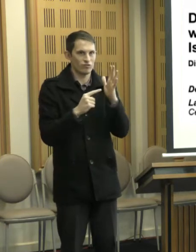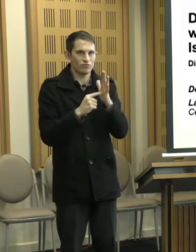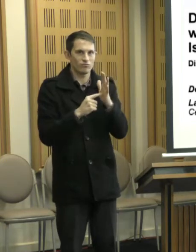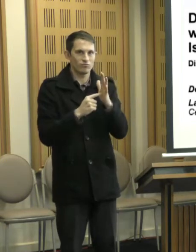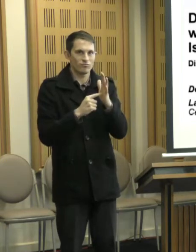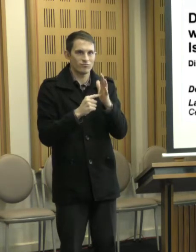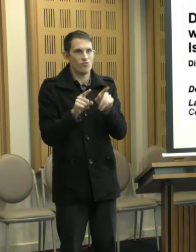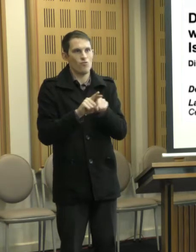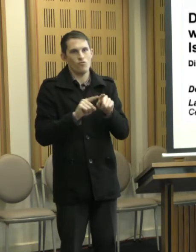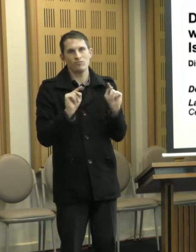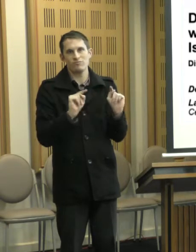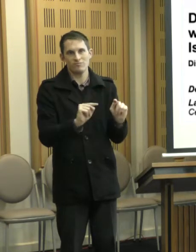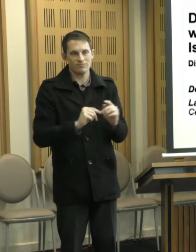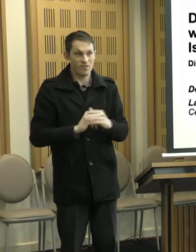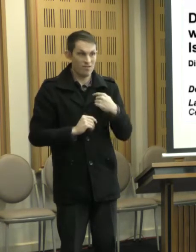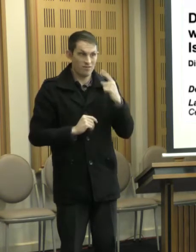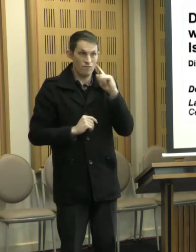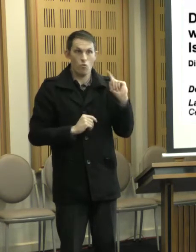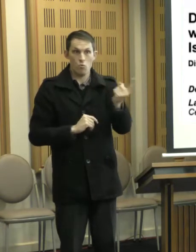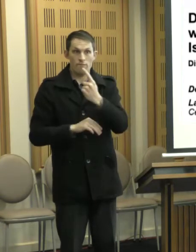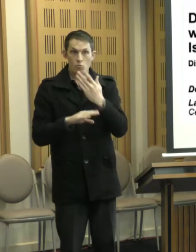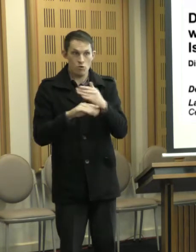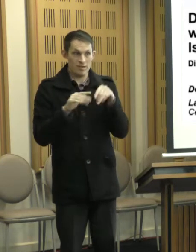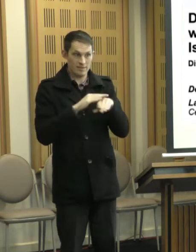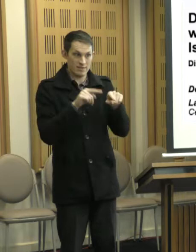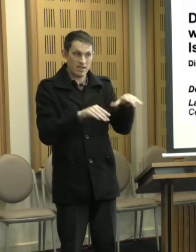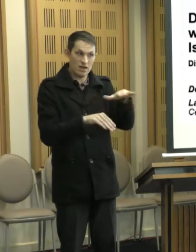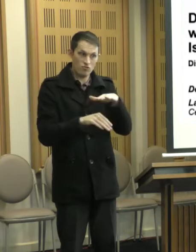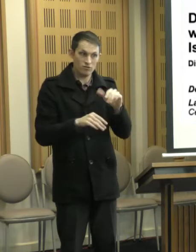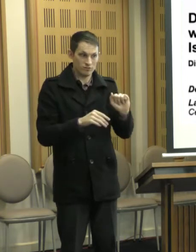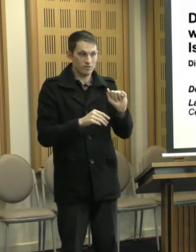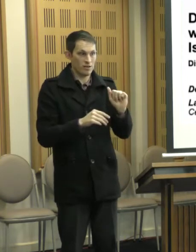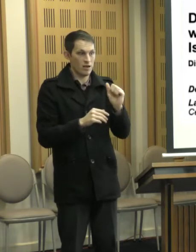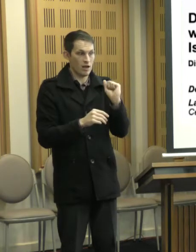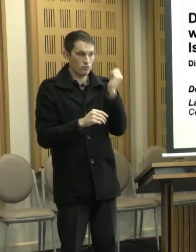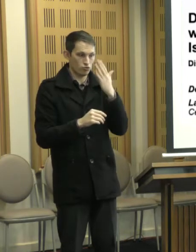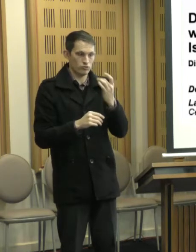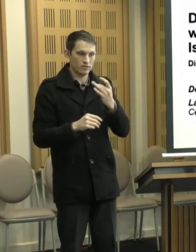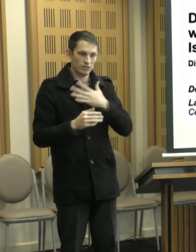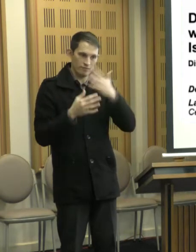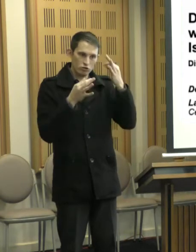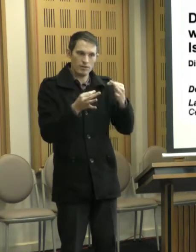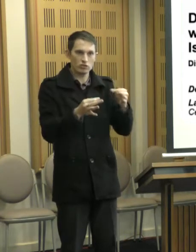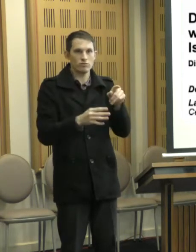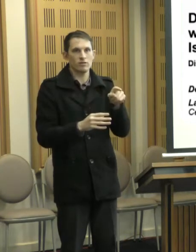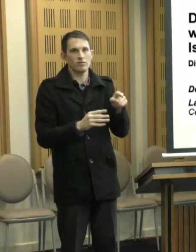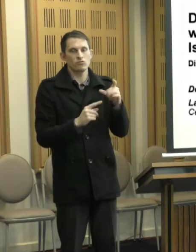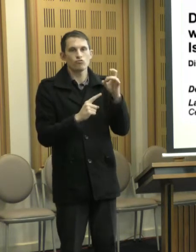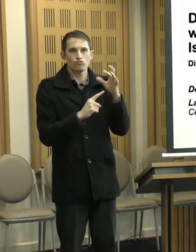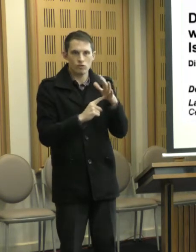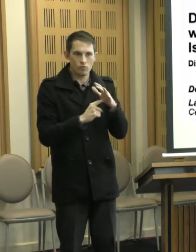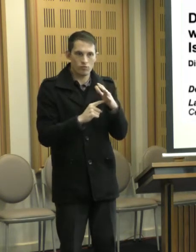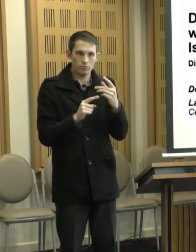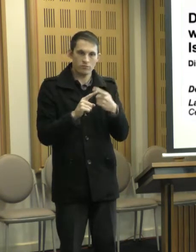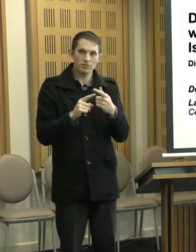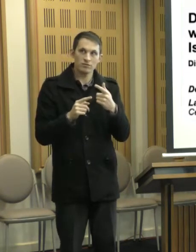I think for all of us working in this area, it's, it's Aboriginal self-determination is critical. So, I think it's a willingness of government